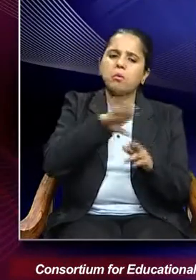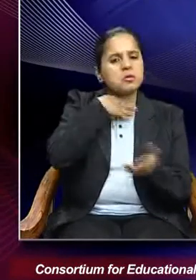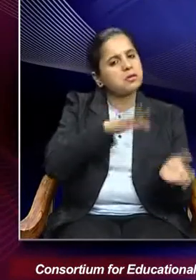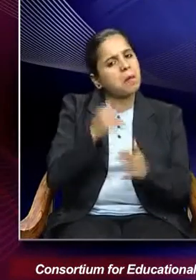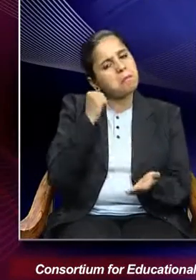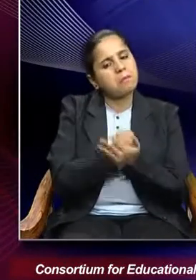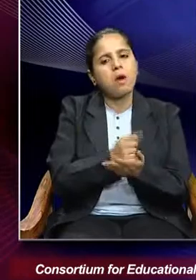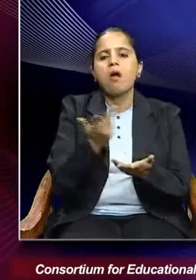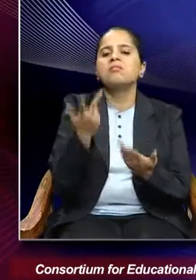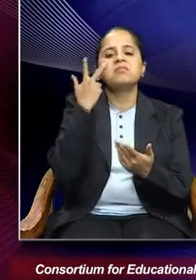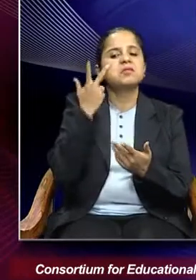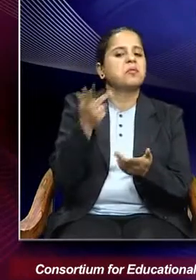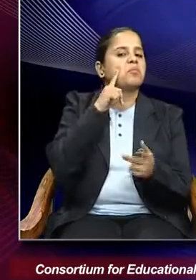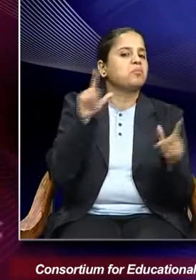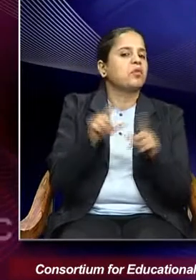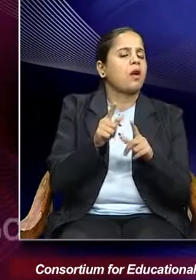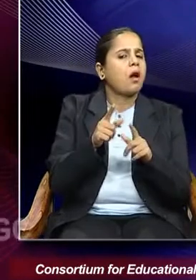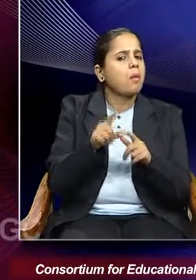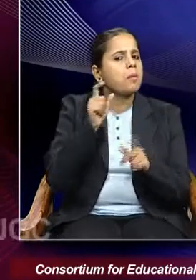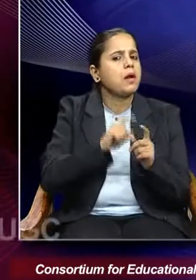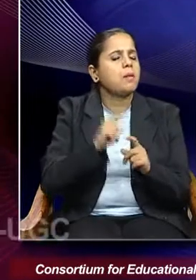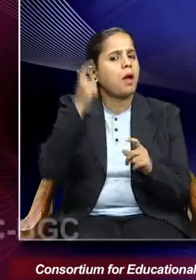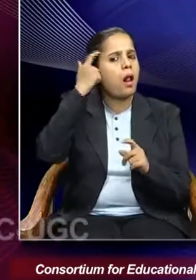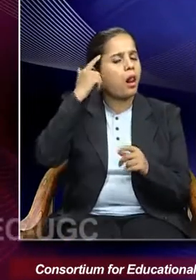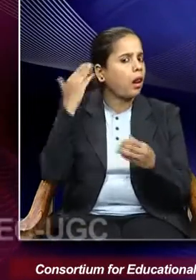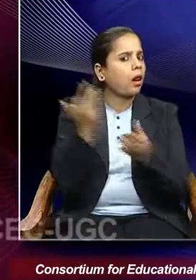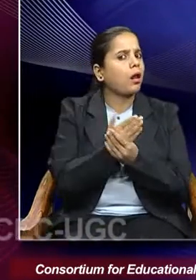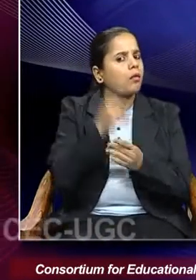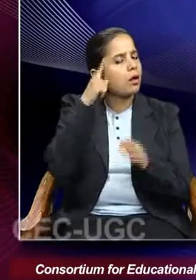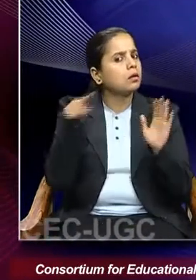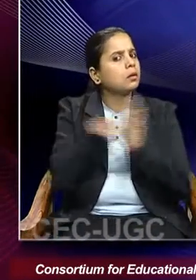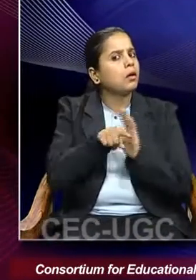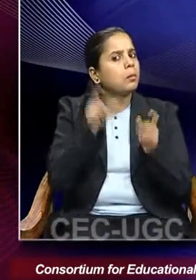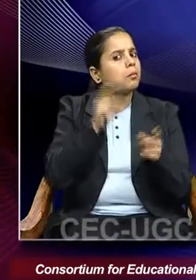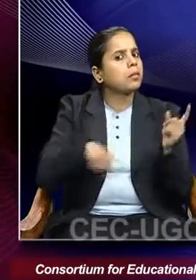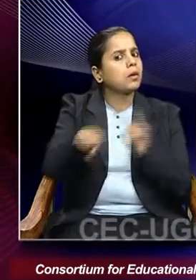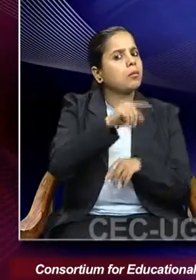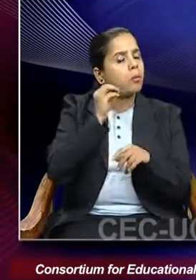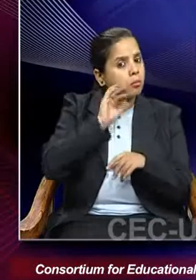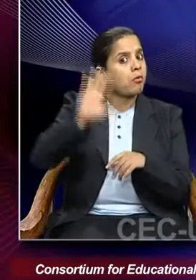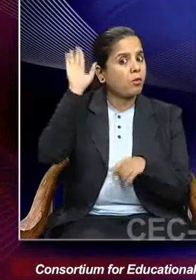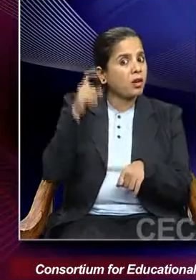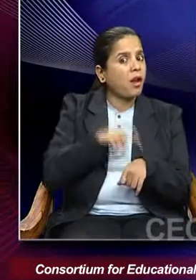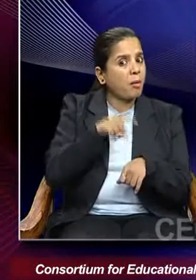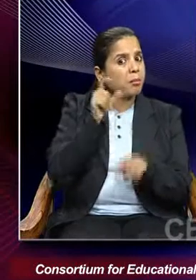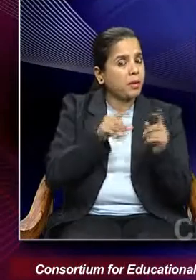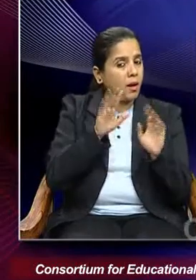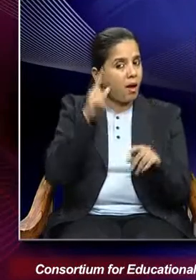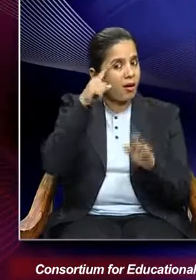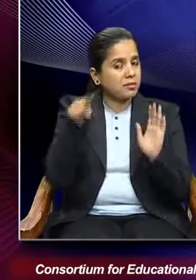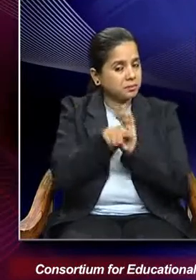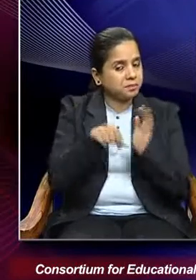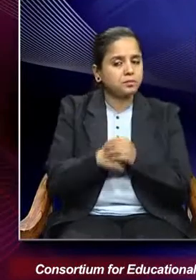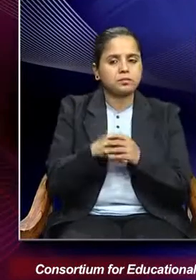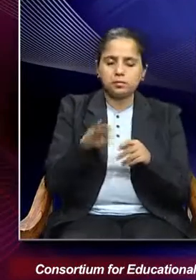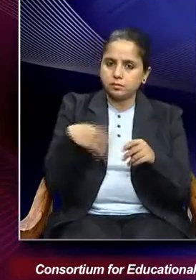This was another superstition that was much in vogue those days. Then